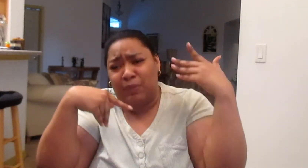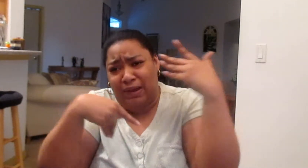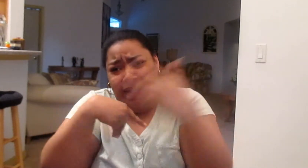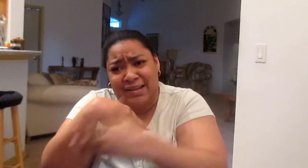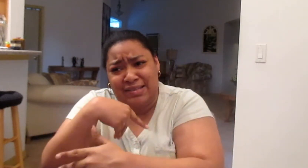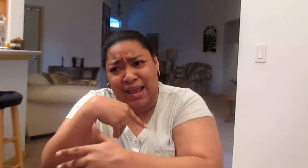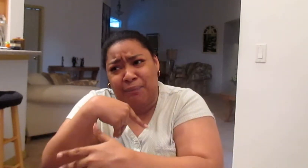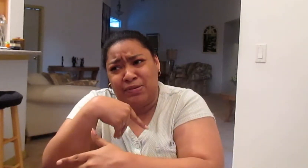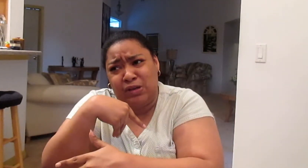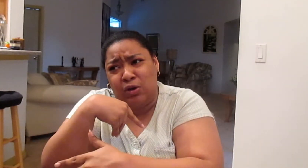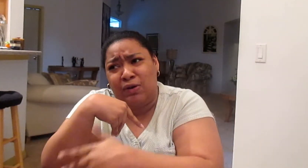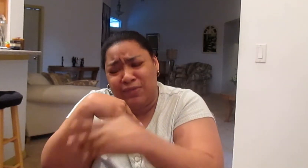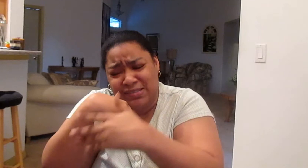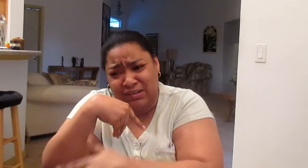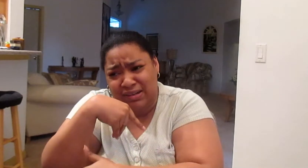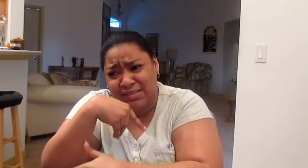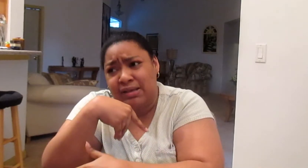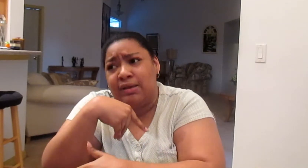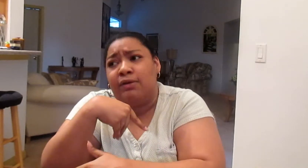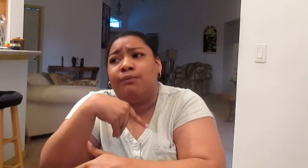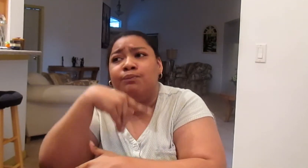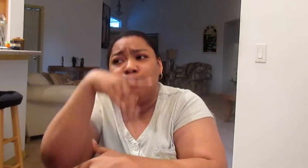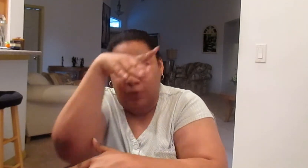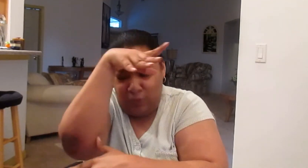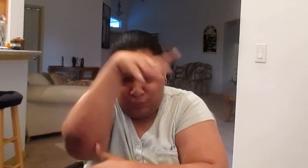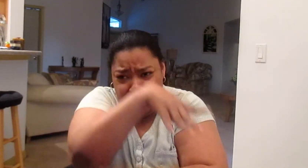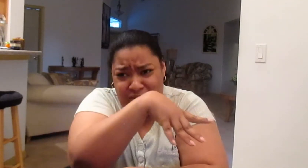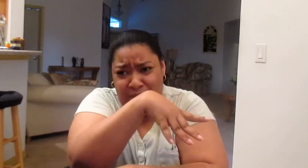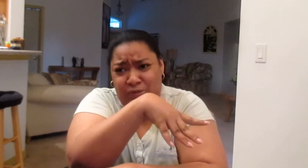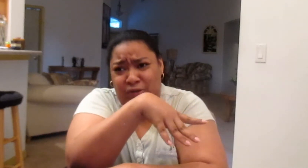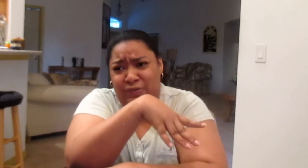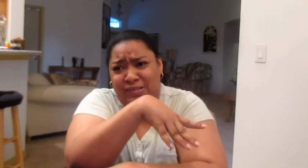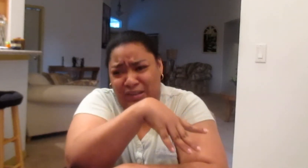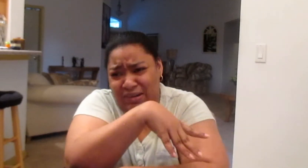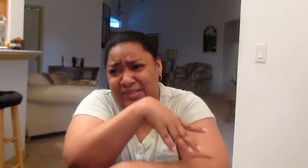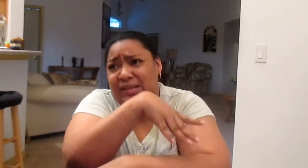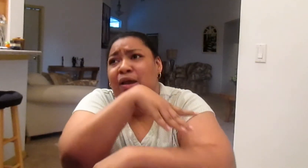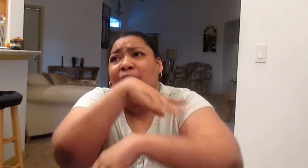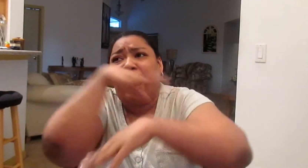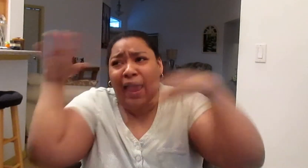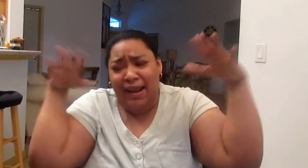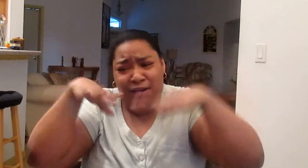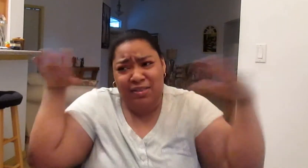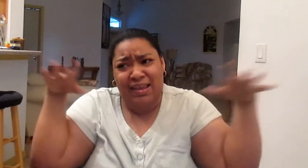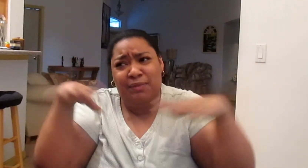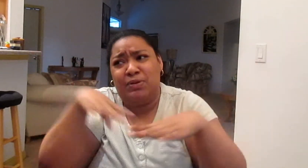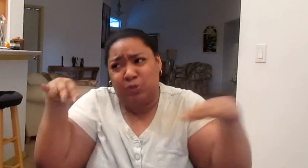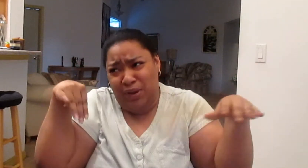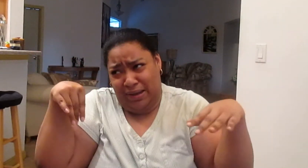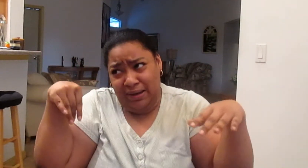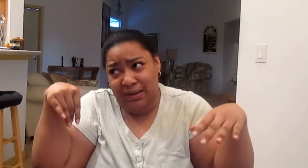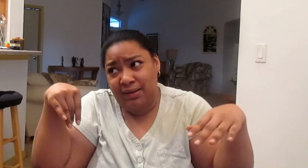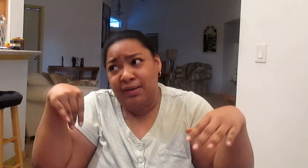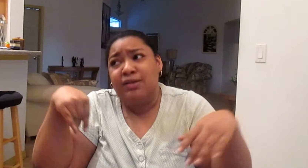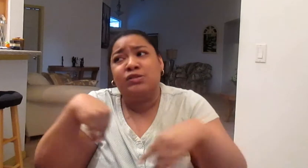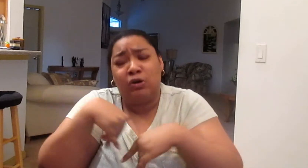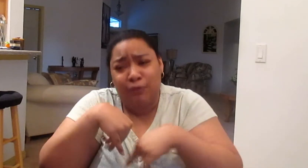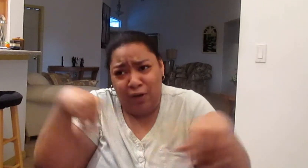the last episode of the series to the first episode of the series and everything in between so feel